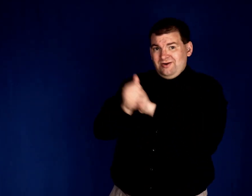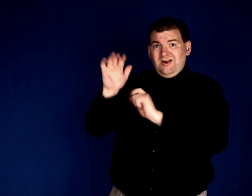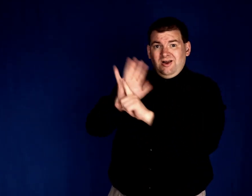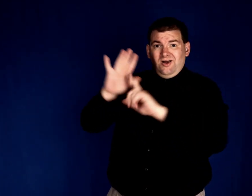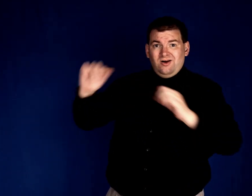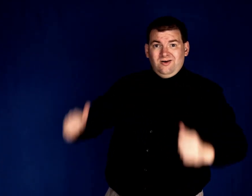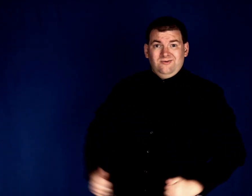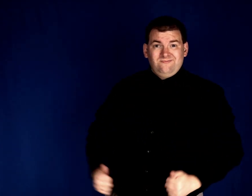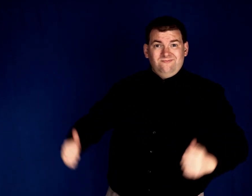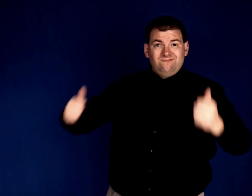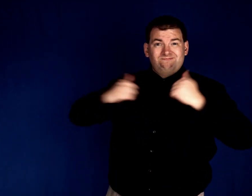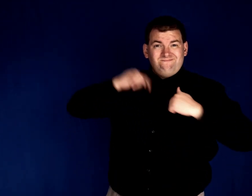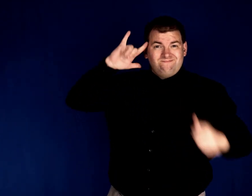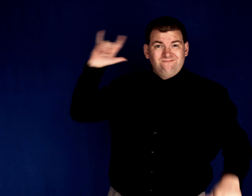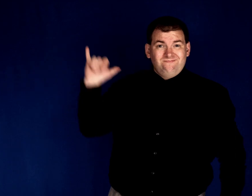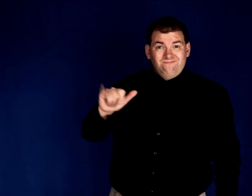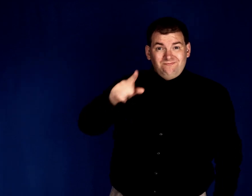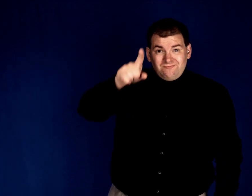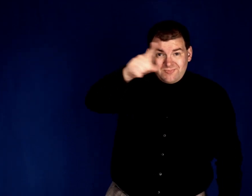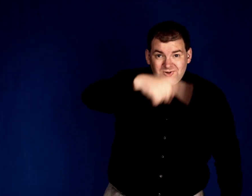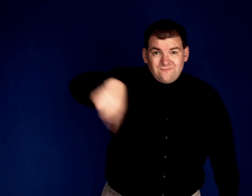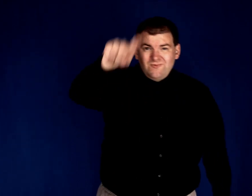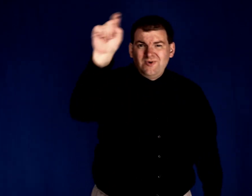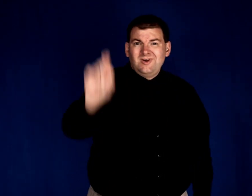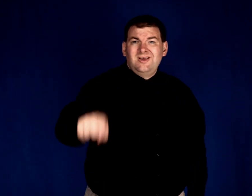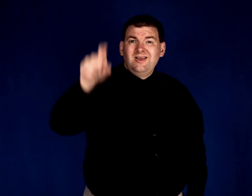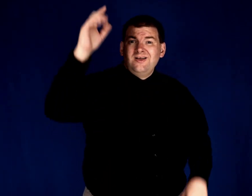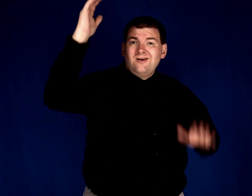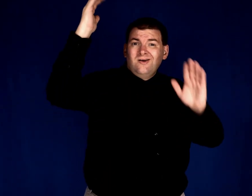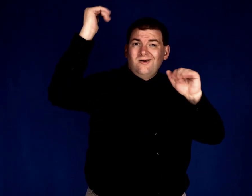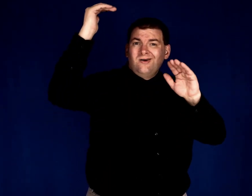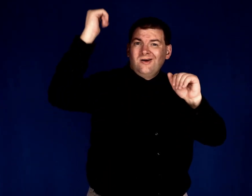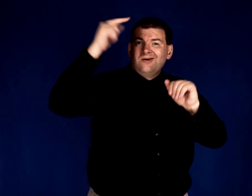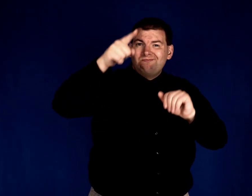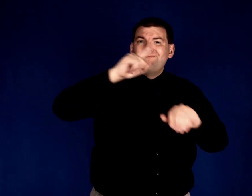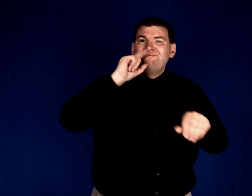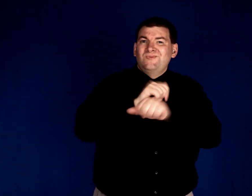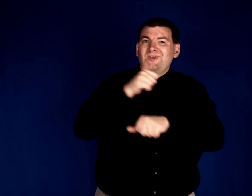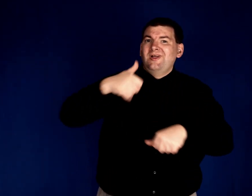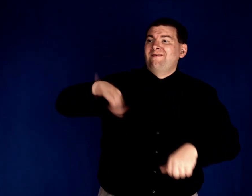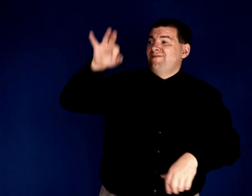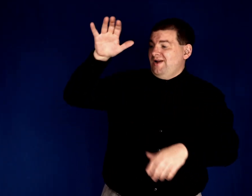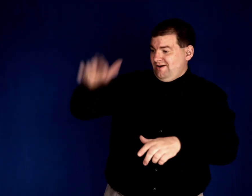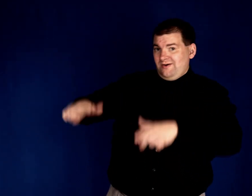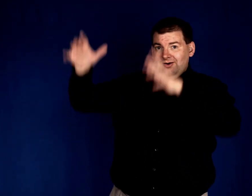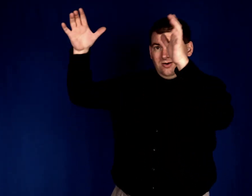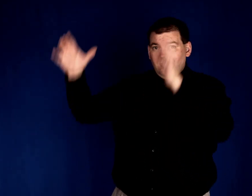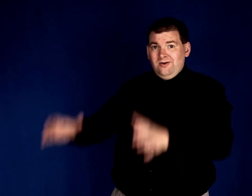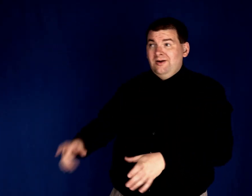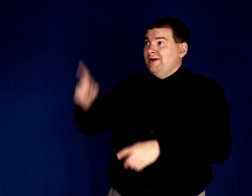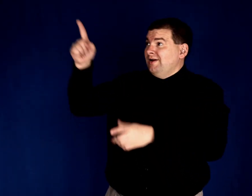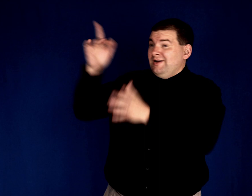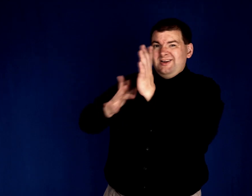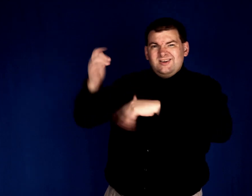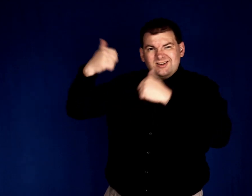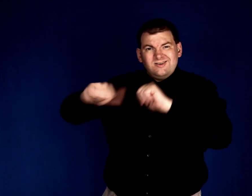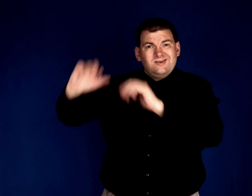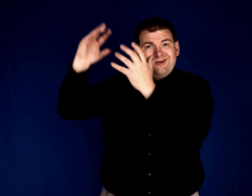change her forever. And if you need hope, you can find it here. He's still